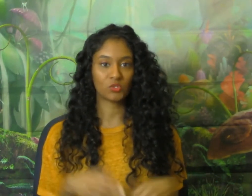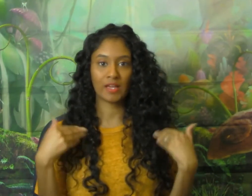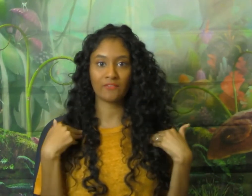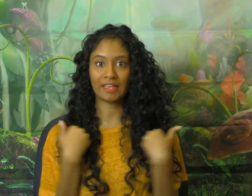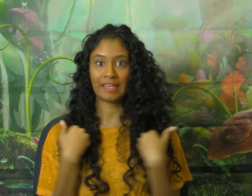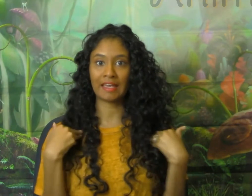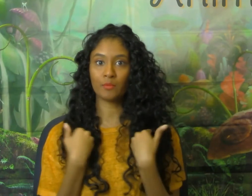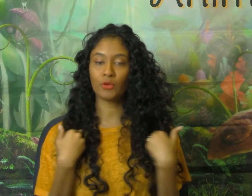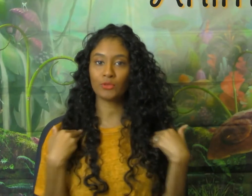we have animal,